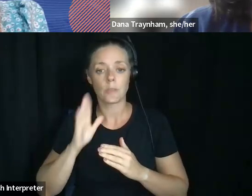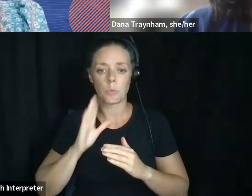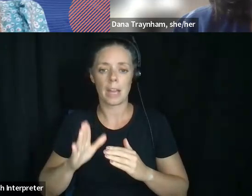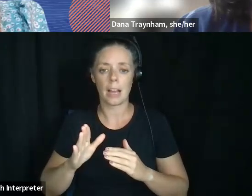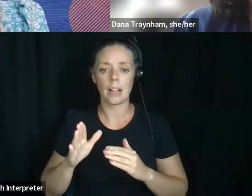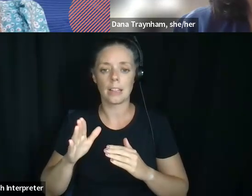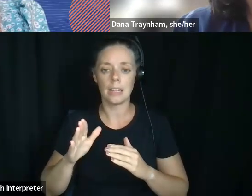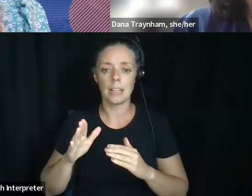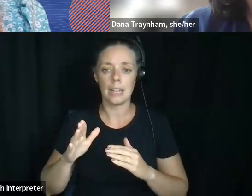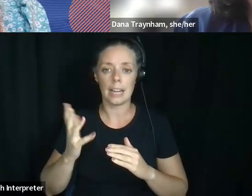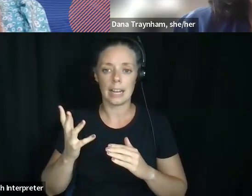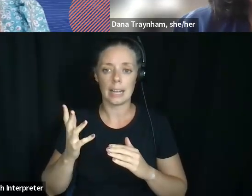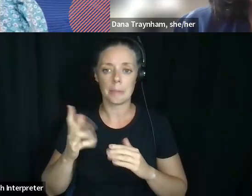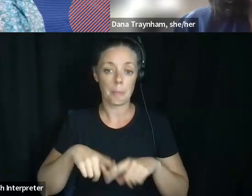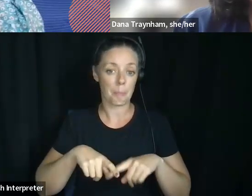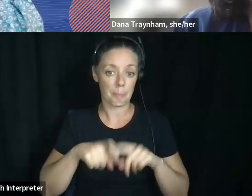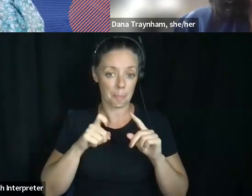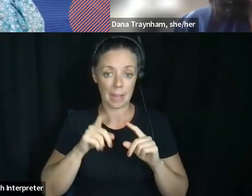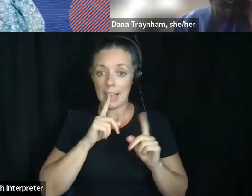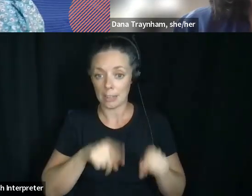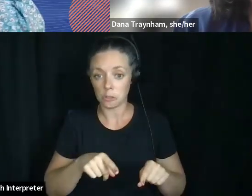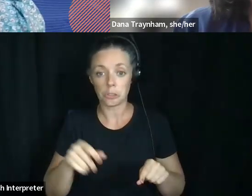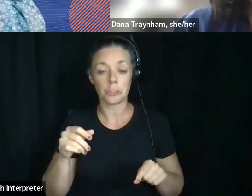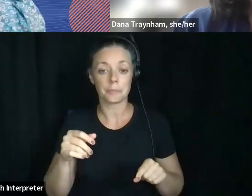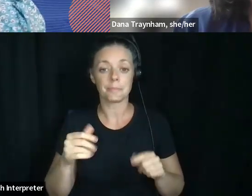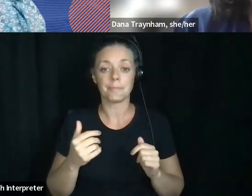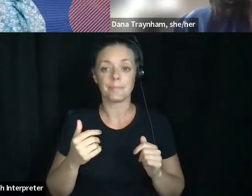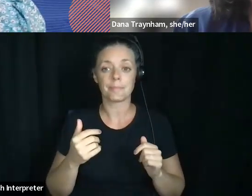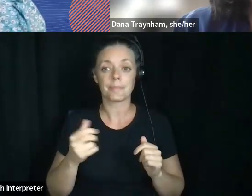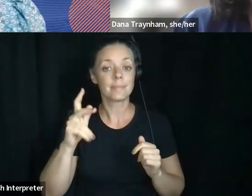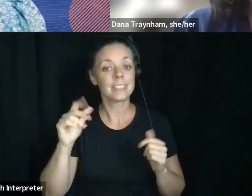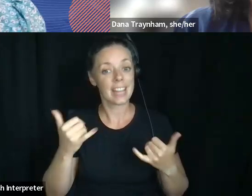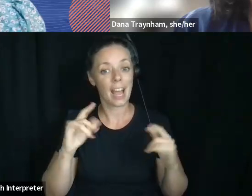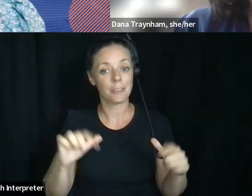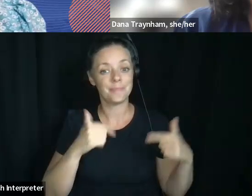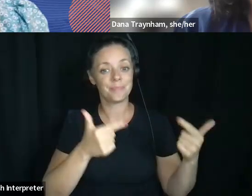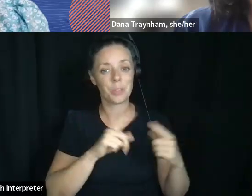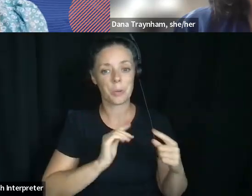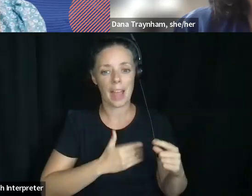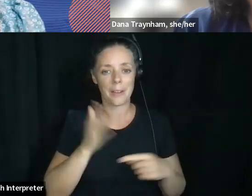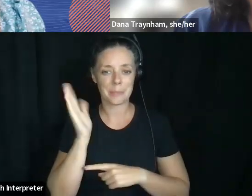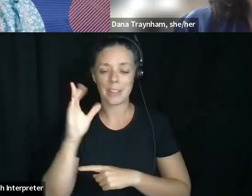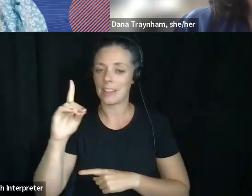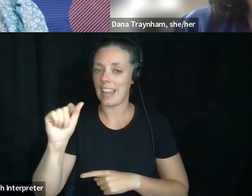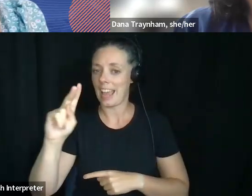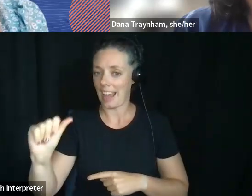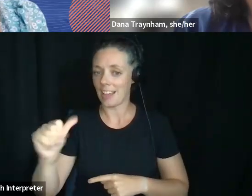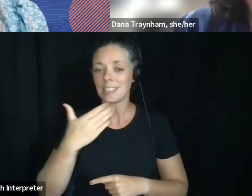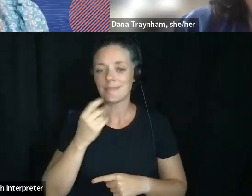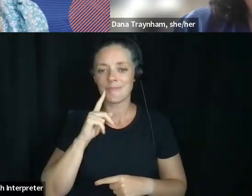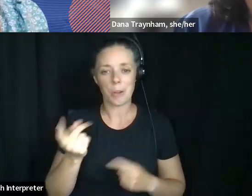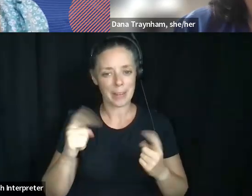as they come up. All right. And so I'm going to turn it over to our speaker, Dana. Thank you so much for being here today.